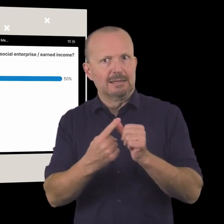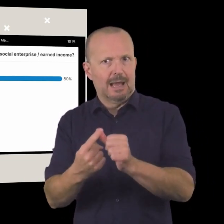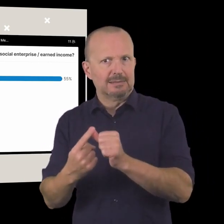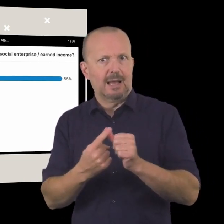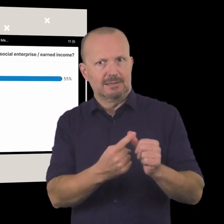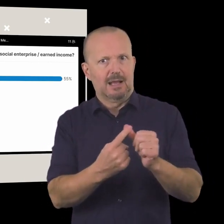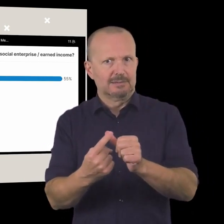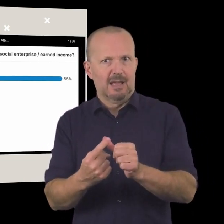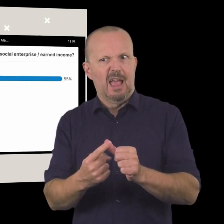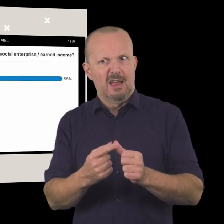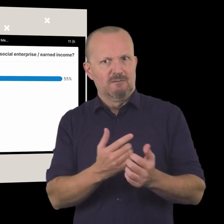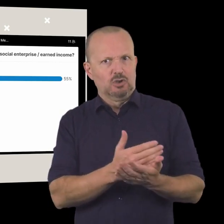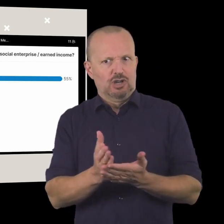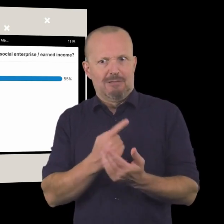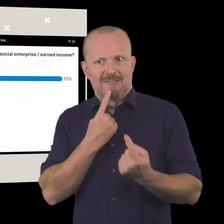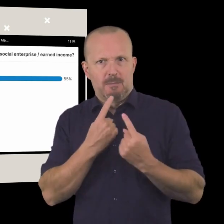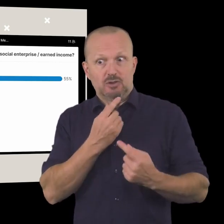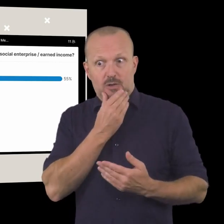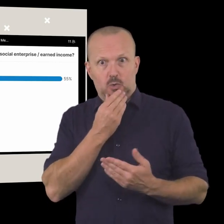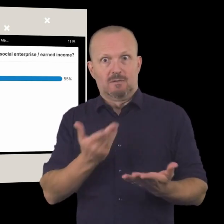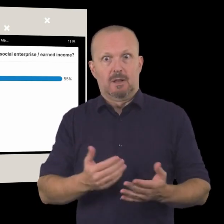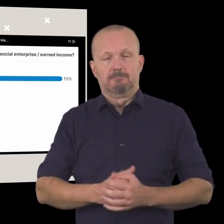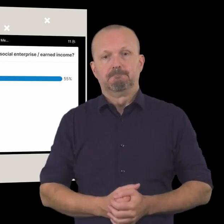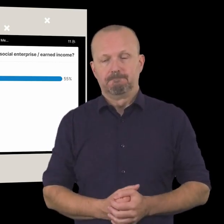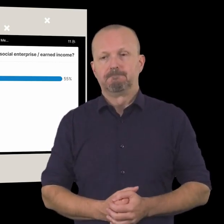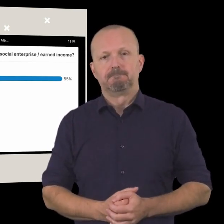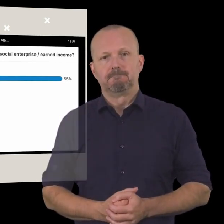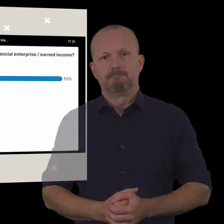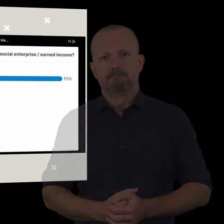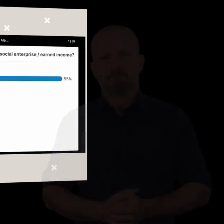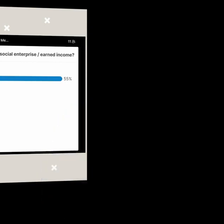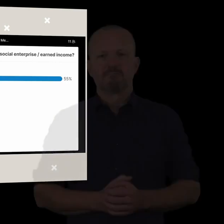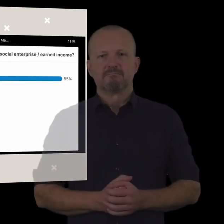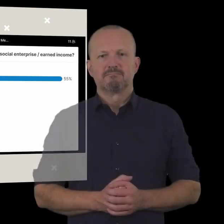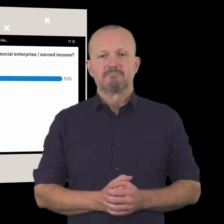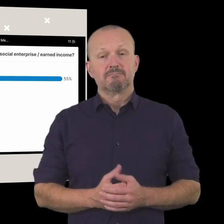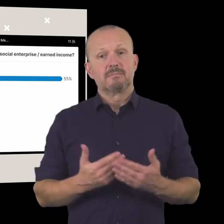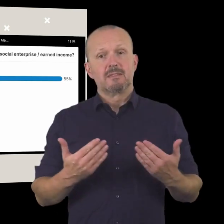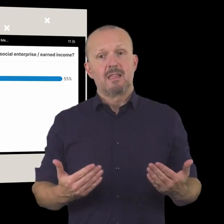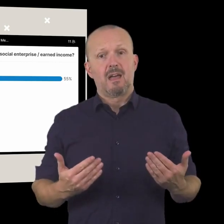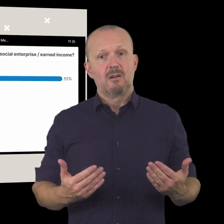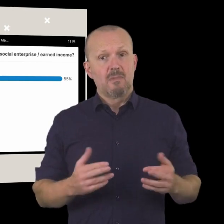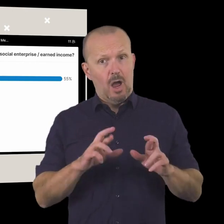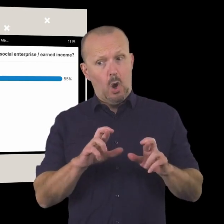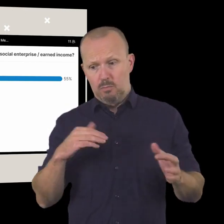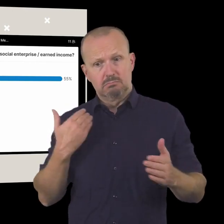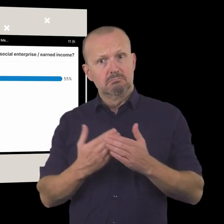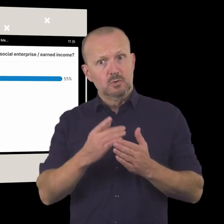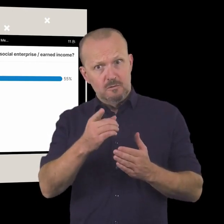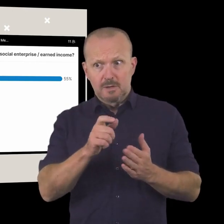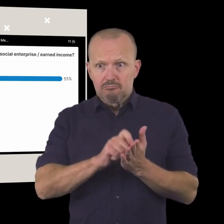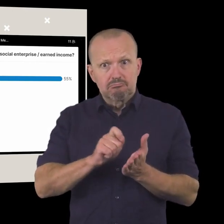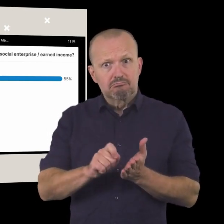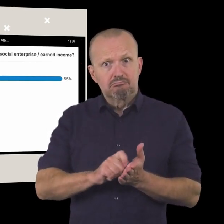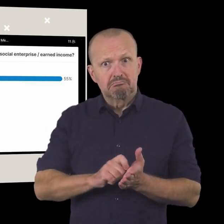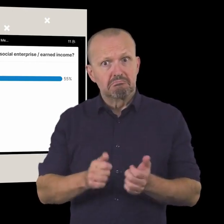you for uh for answering the questions and for uh for sharing that via the poll and now i hope you also as you were